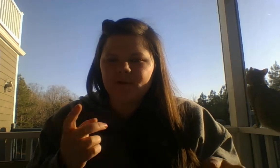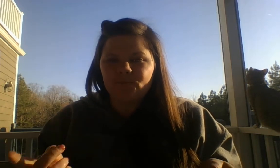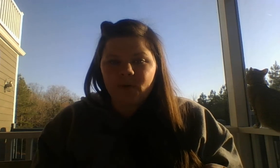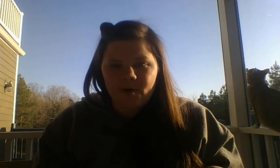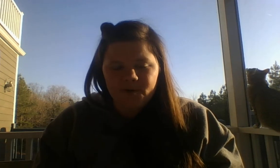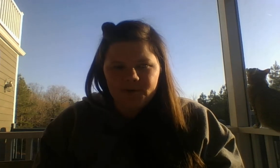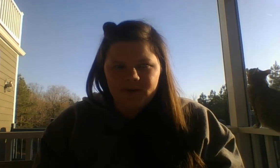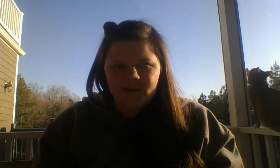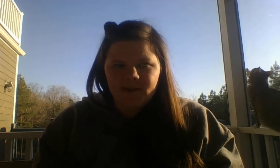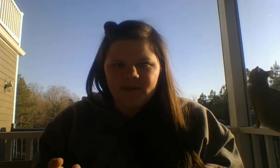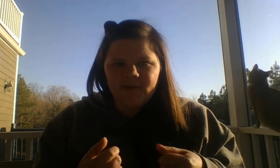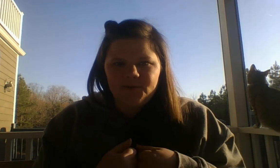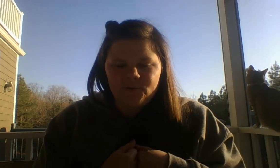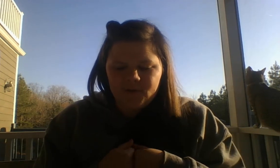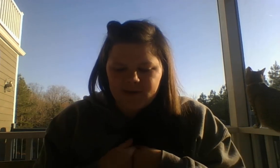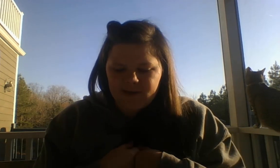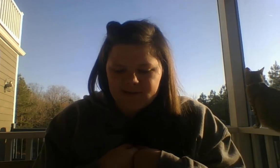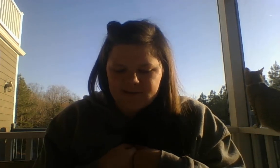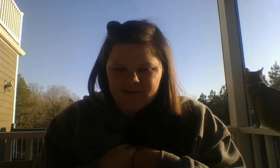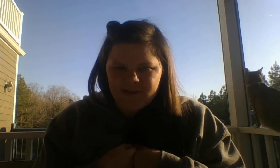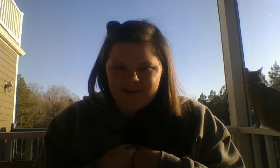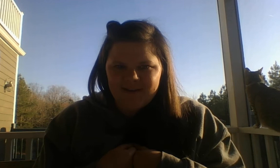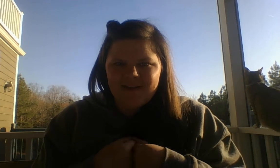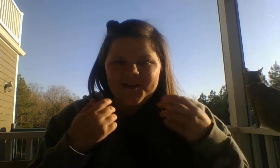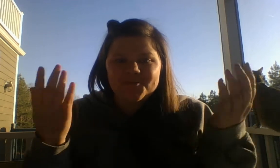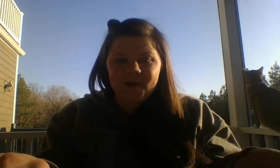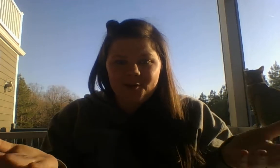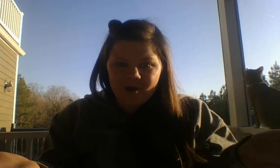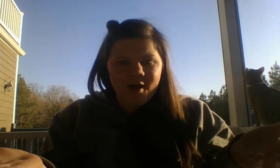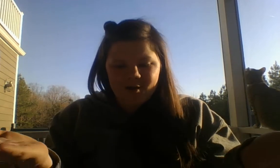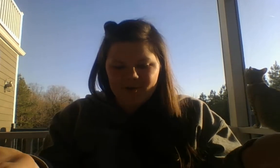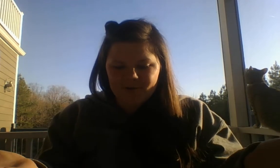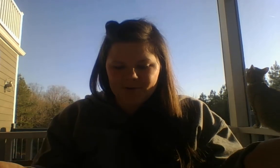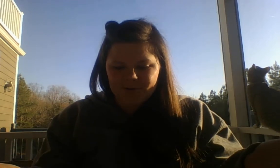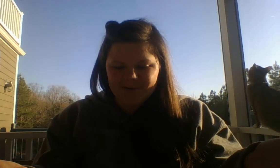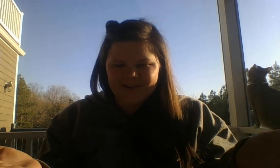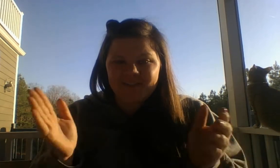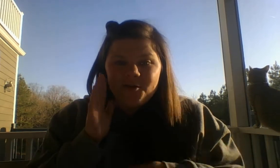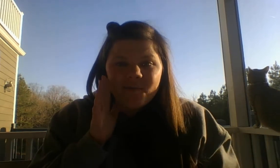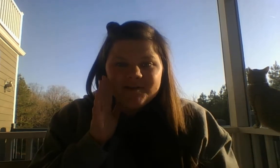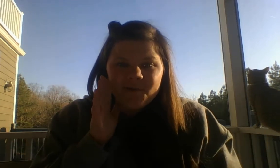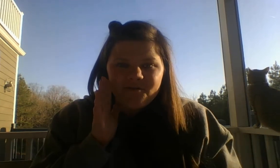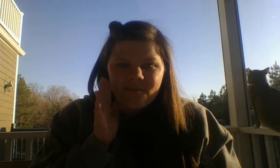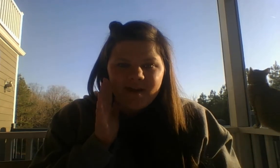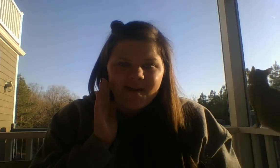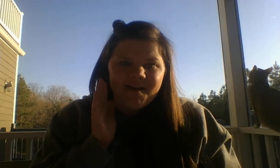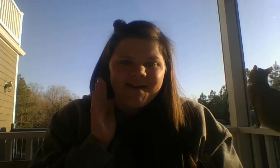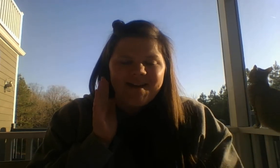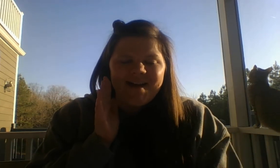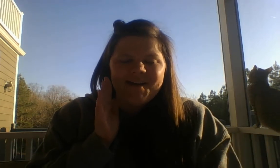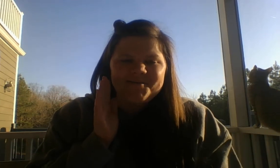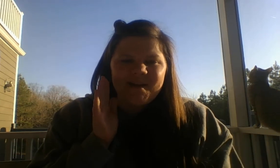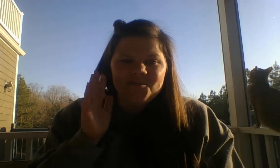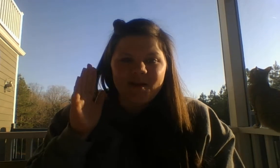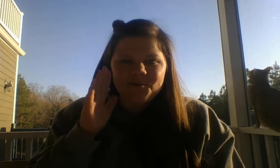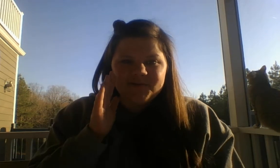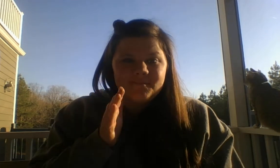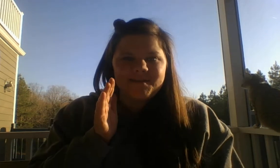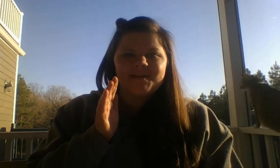word road. The new word is railroad. That reminds me of Micah and Michael's amazing